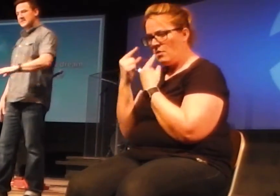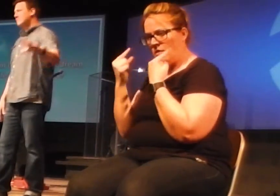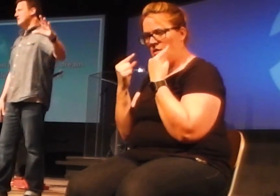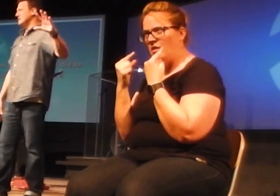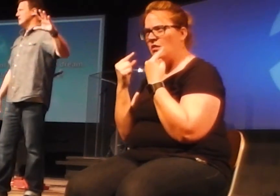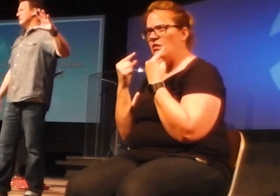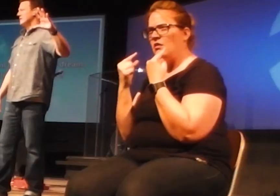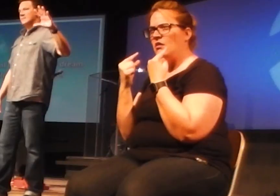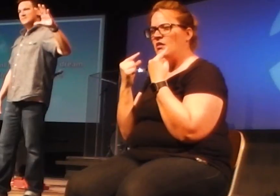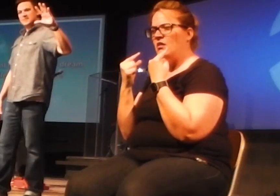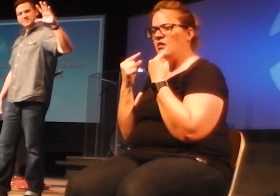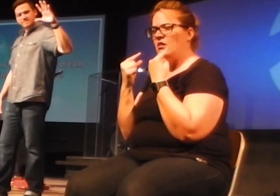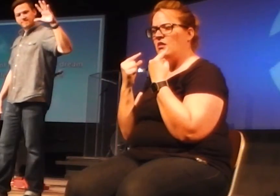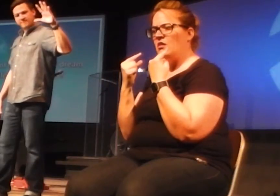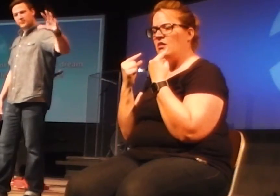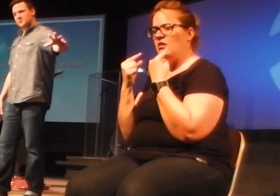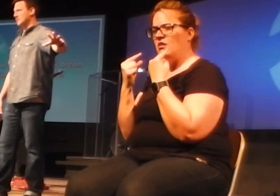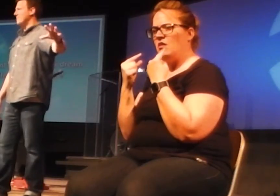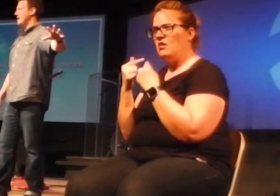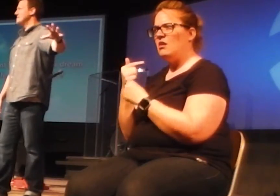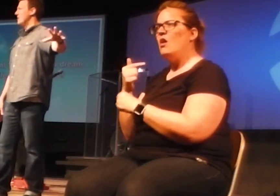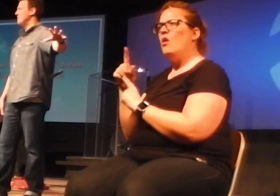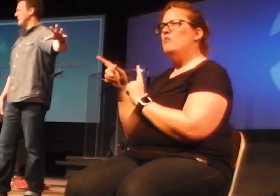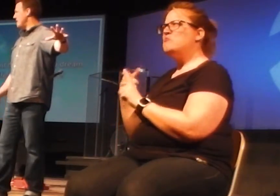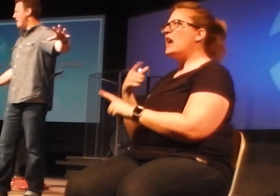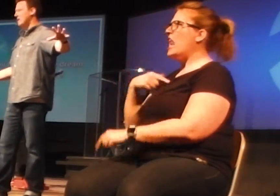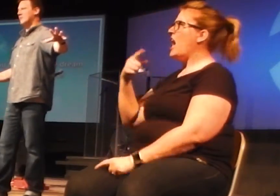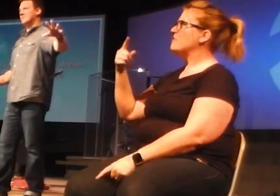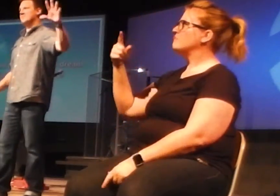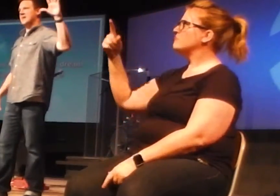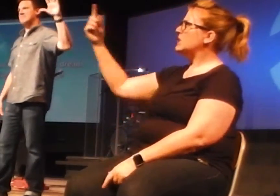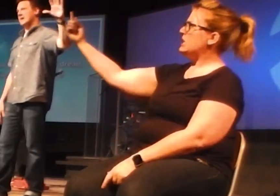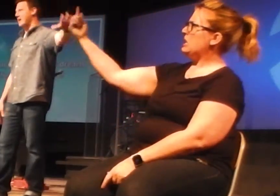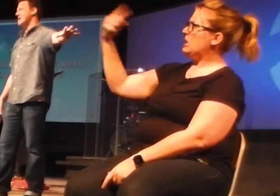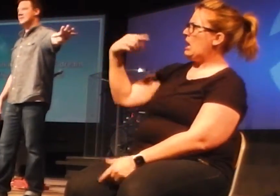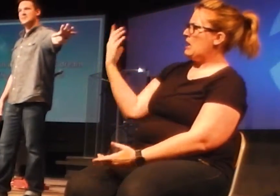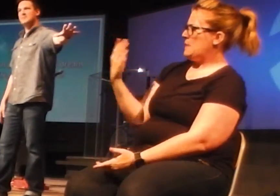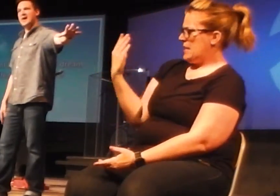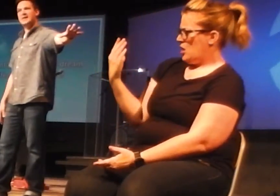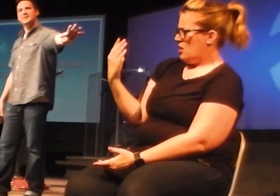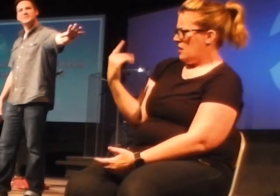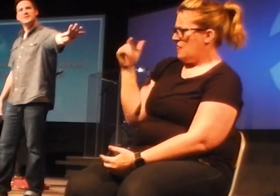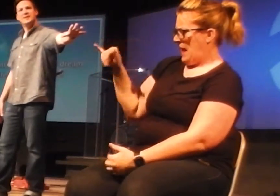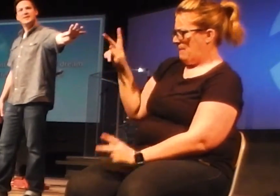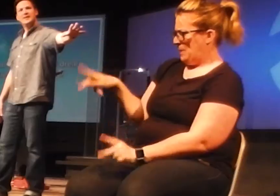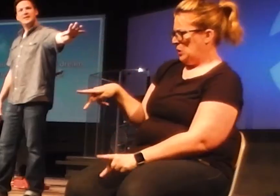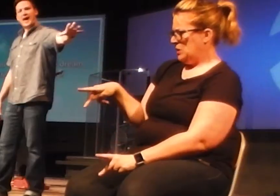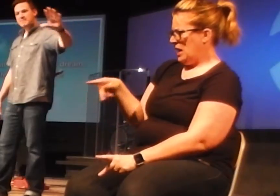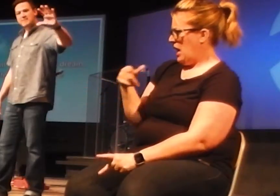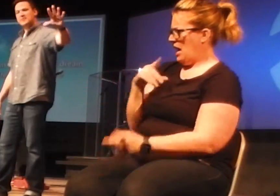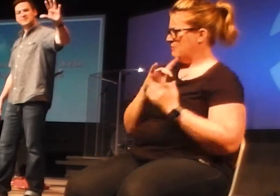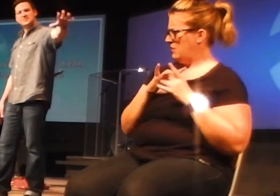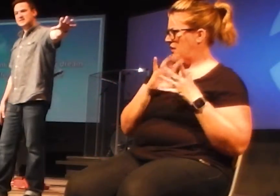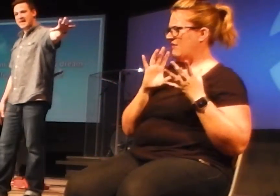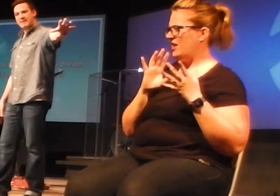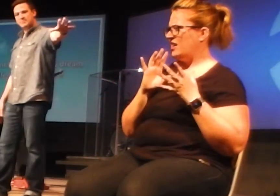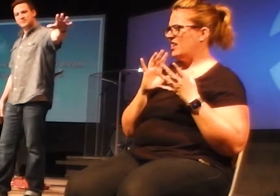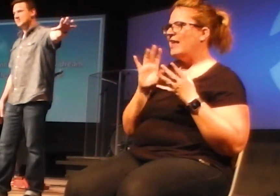leaving the version of myself that came out here on this van behind here in the Black Hills. I'm never going to see that person